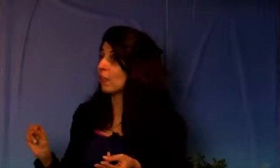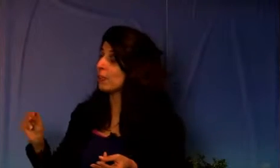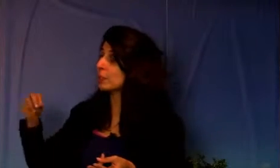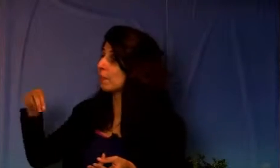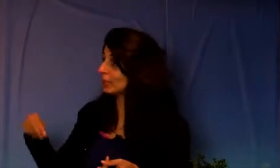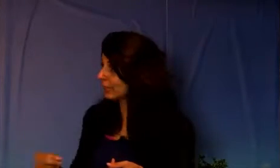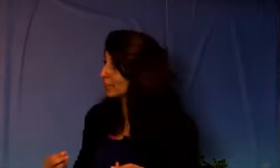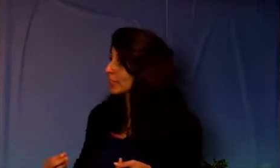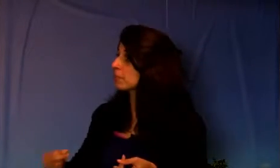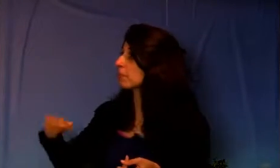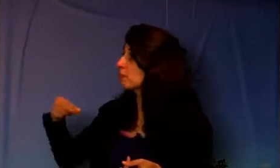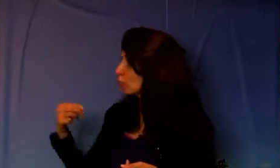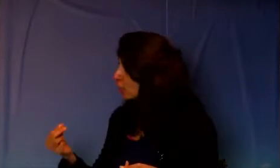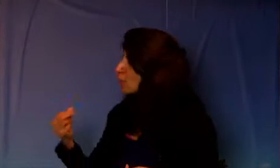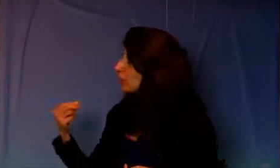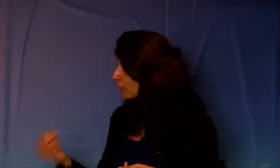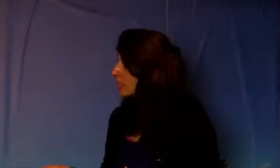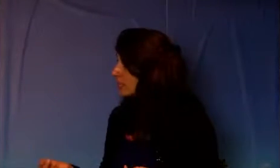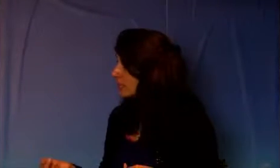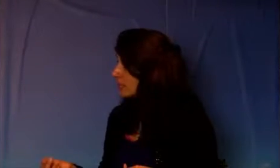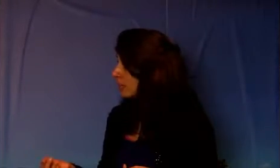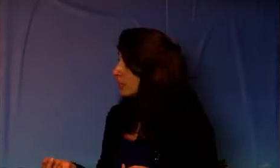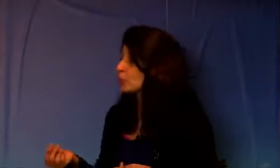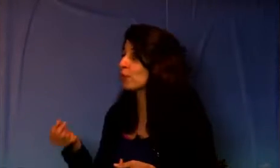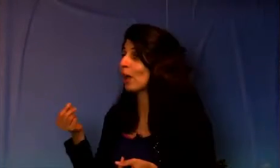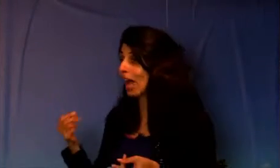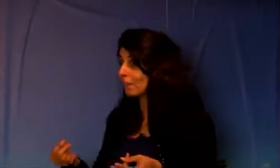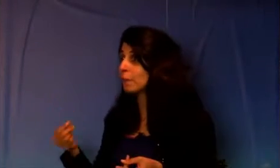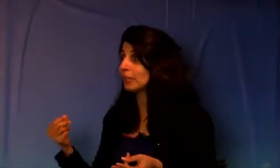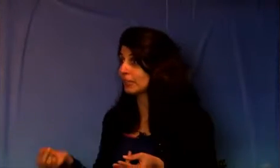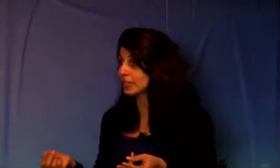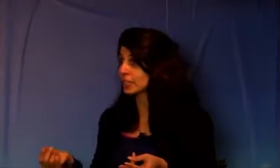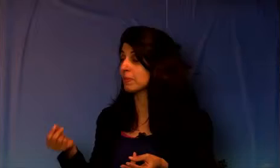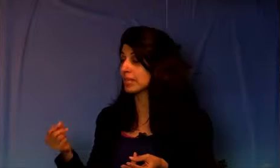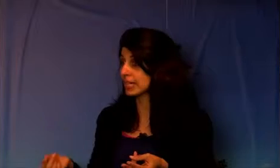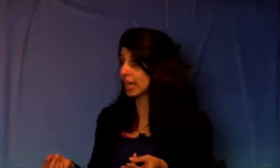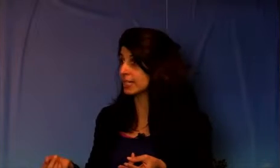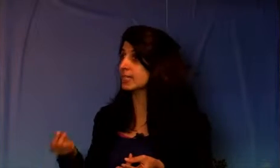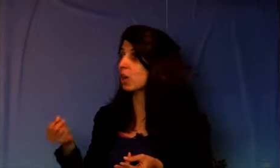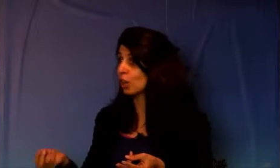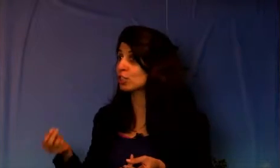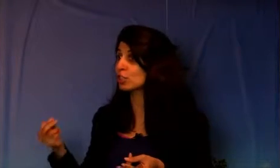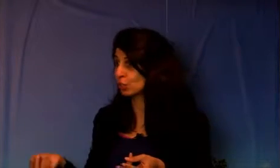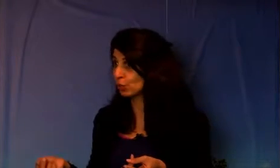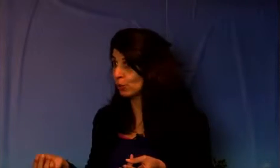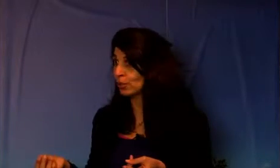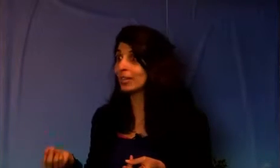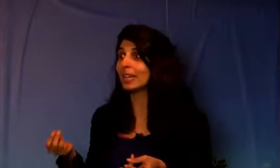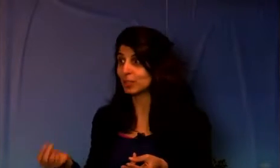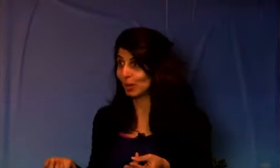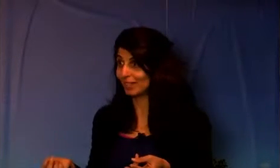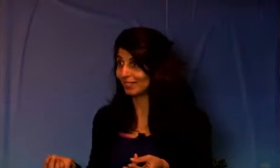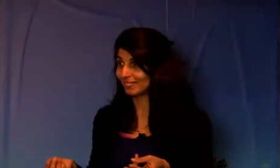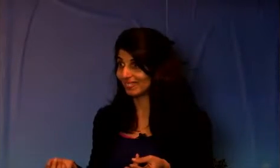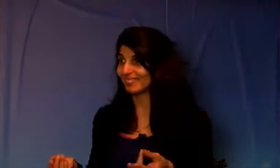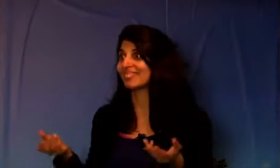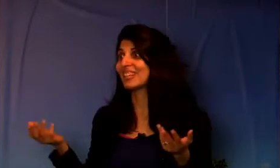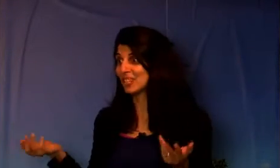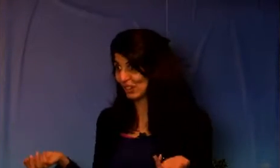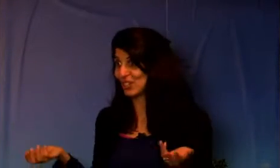there's a belief system about changing belief systems. So if you have a belief system that says it's hard to do, guess what? It's hard